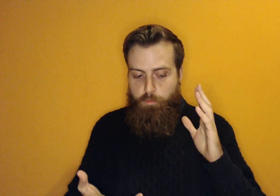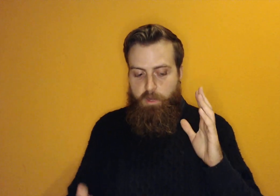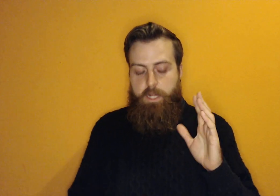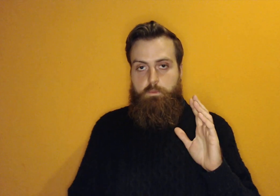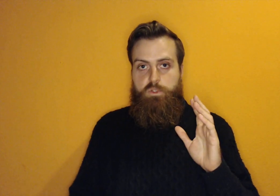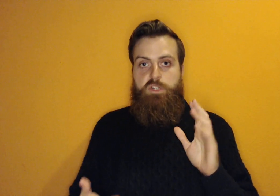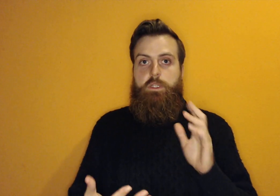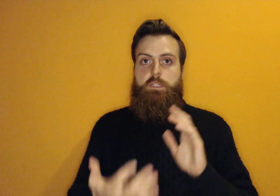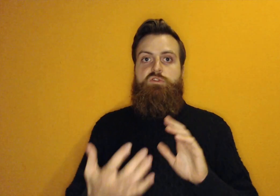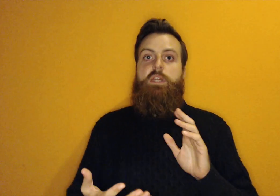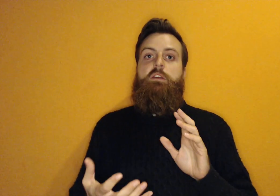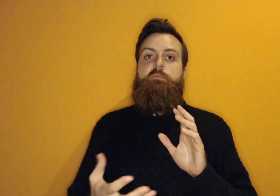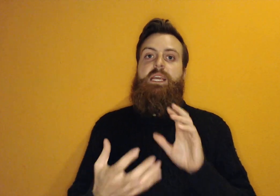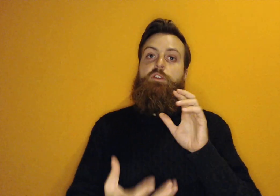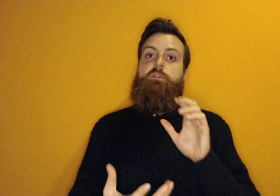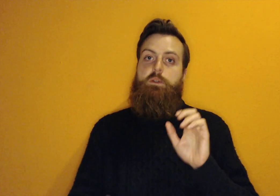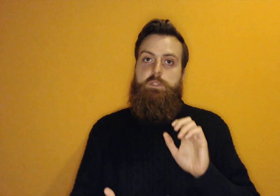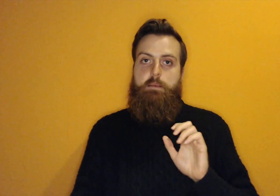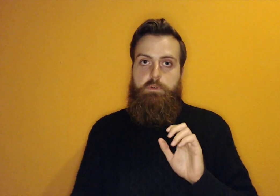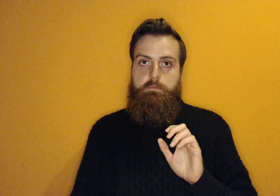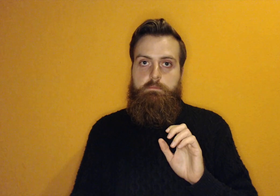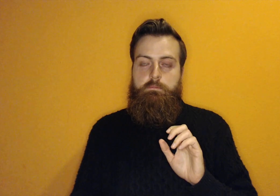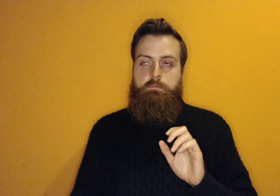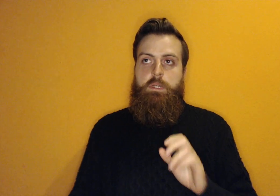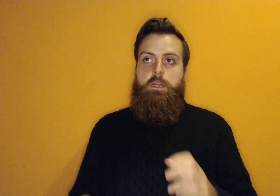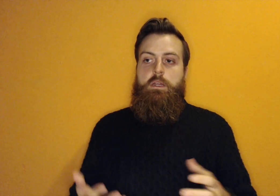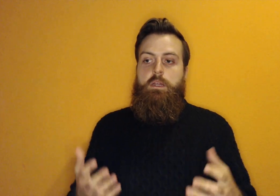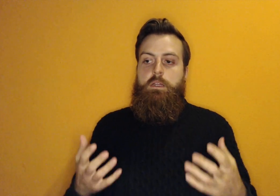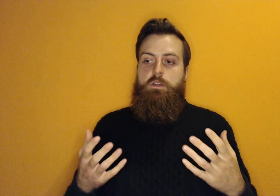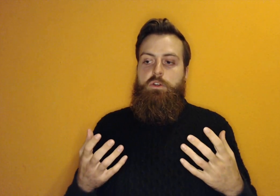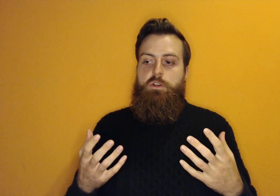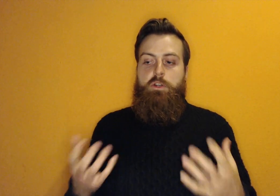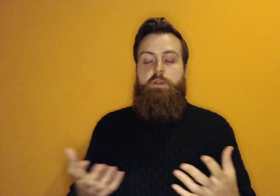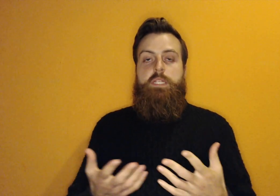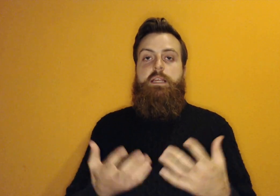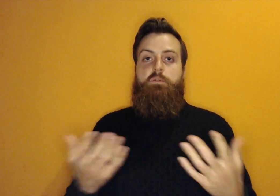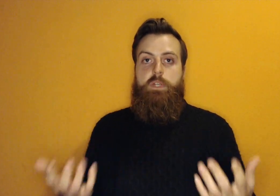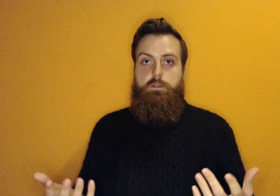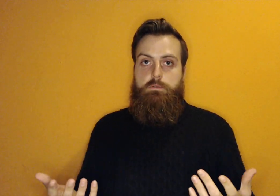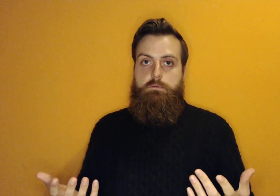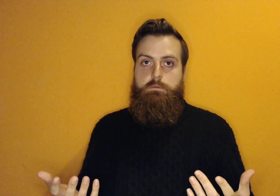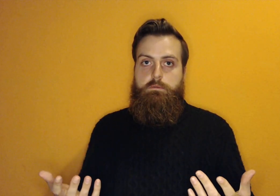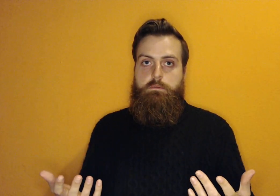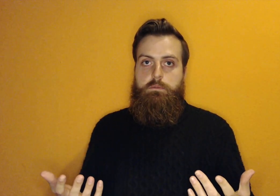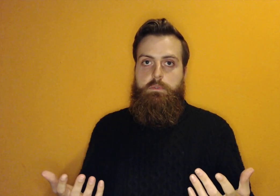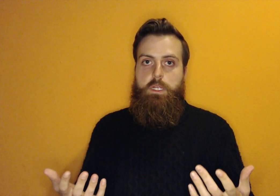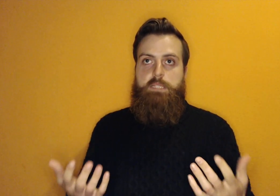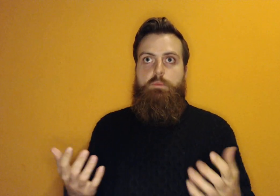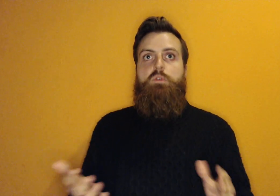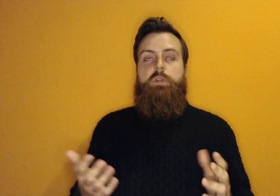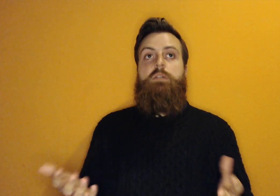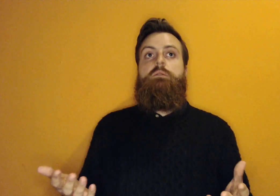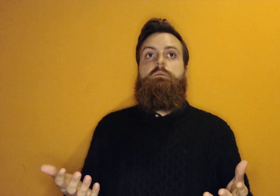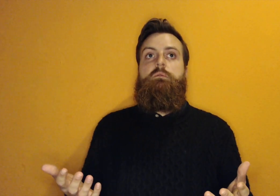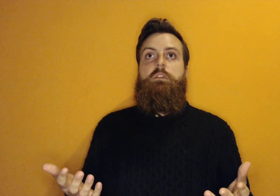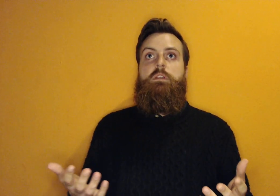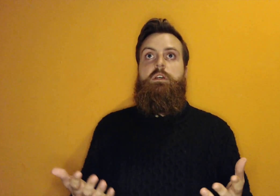brain was doing this trick of making you feel separate. Not only is that real, it's more real than